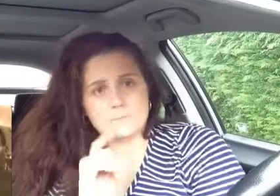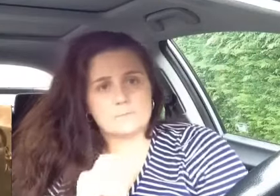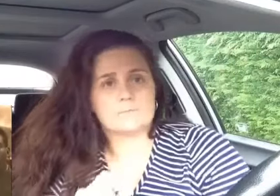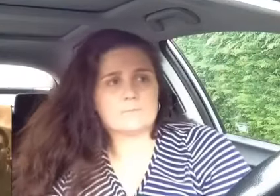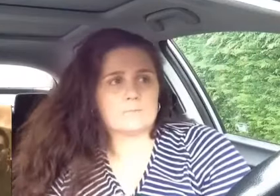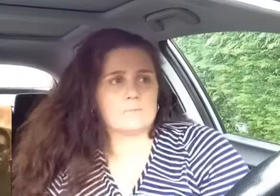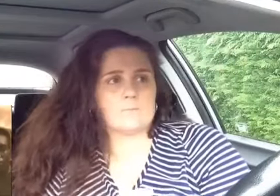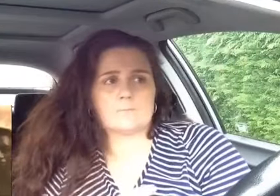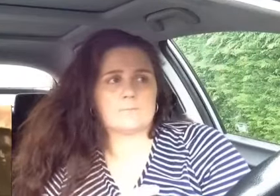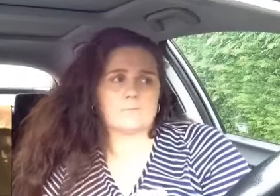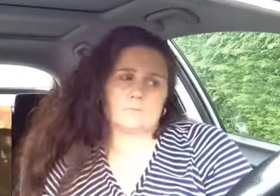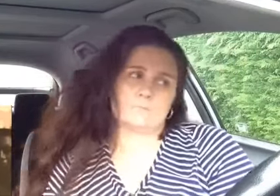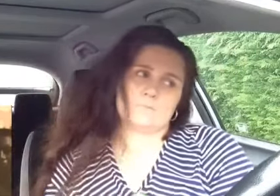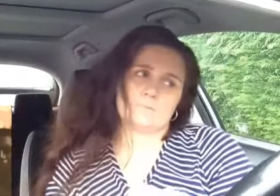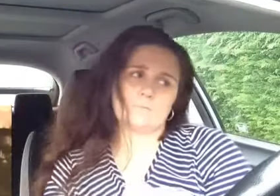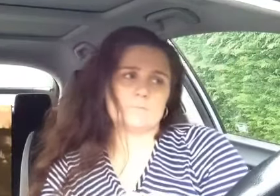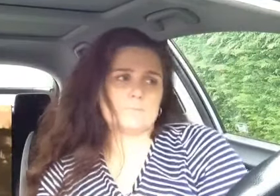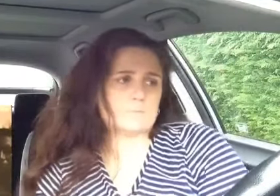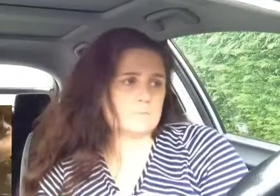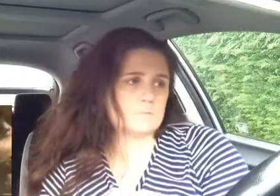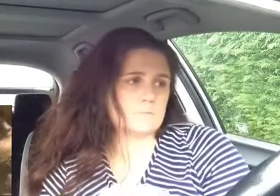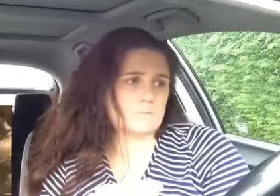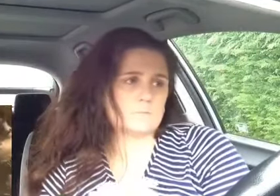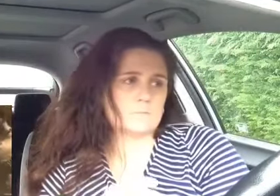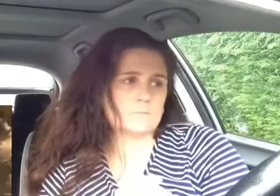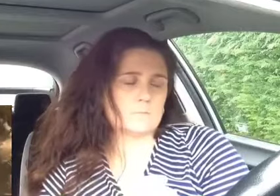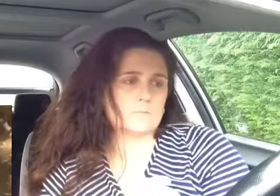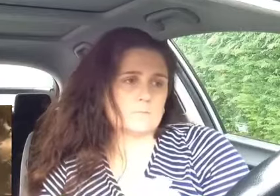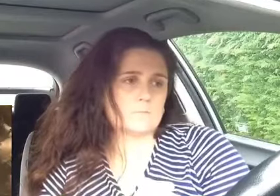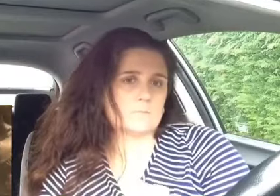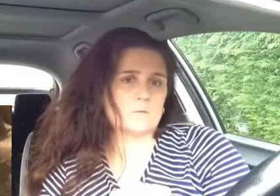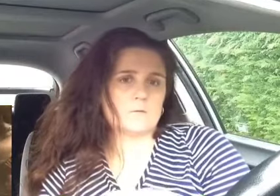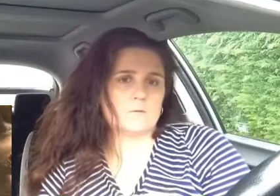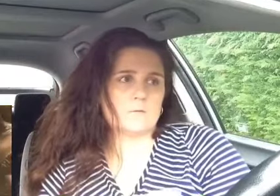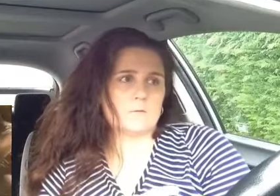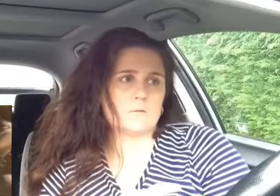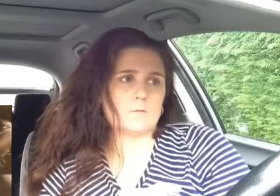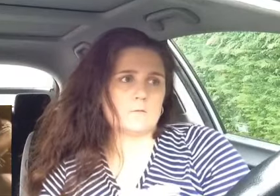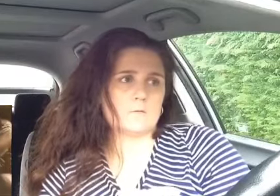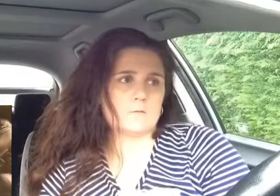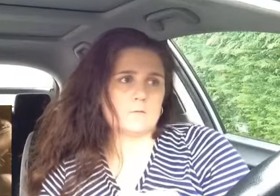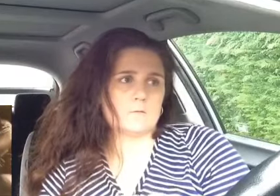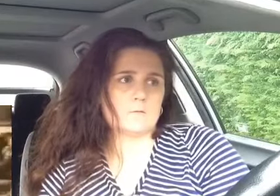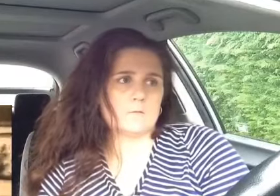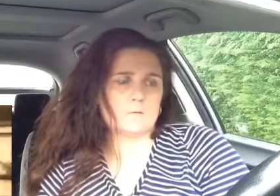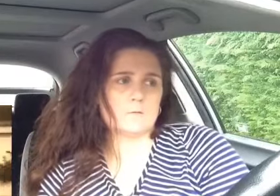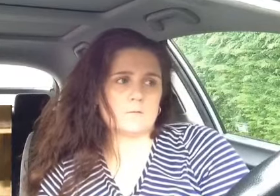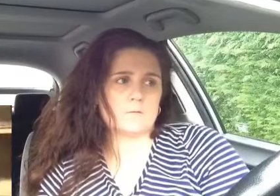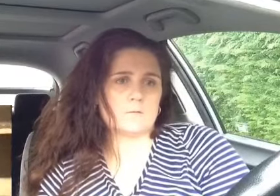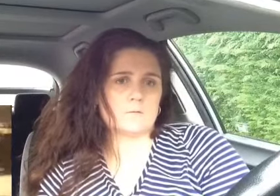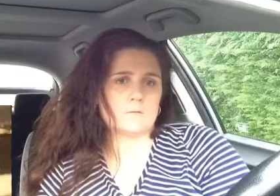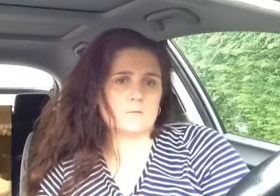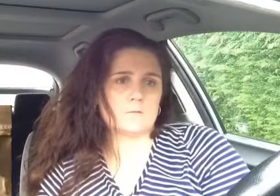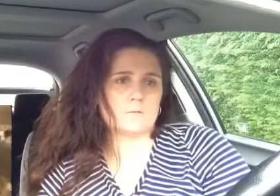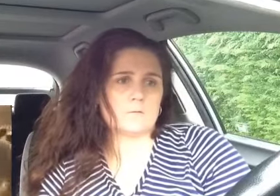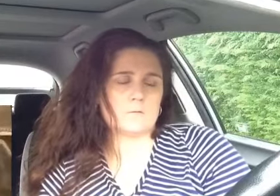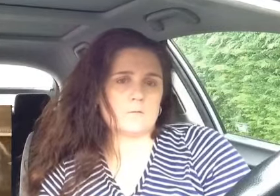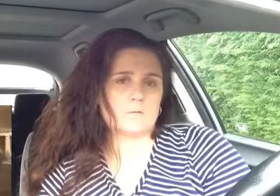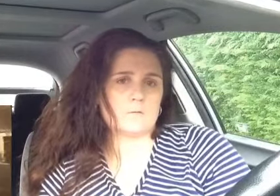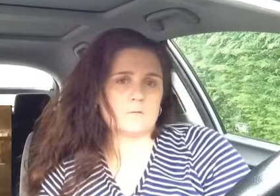economic imperialism. You see third world countries are rich places abundant in resources and many of these countries have the capacity